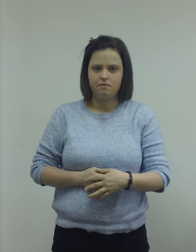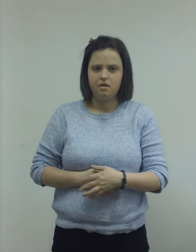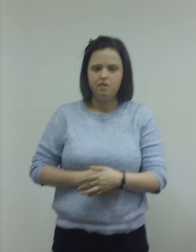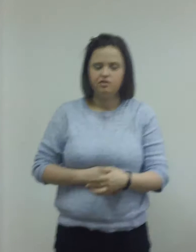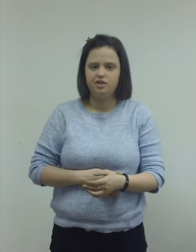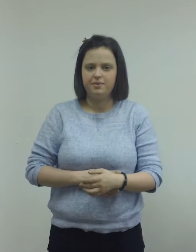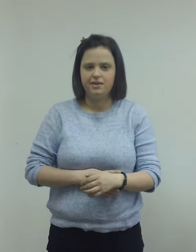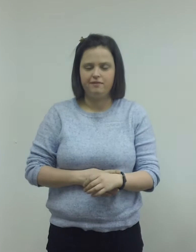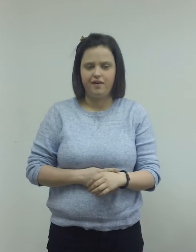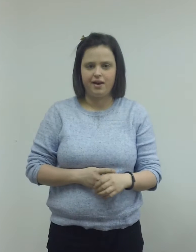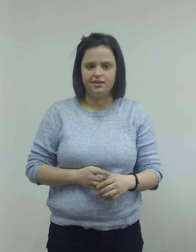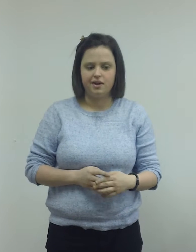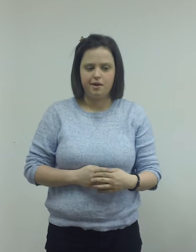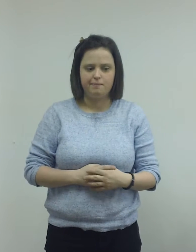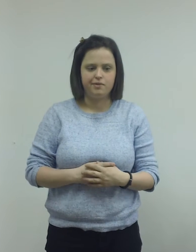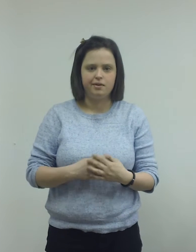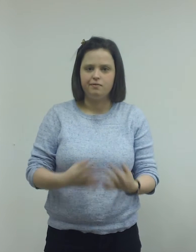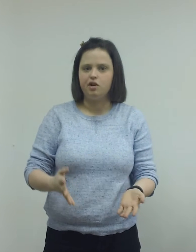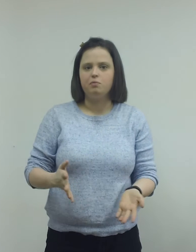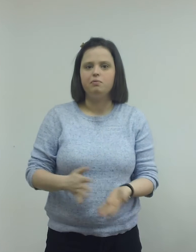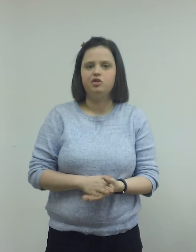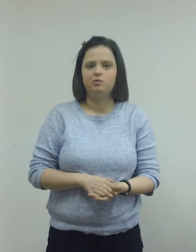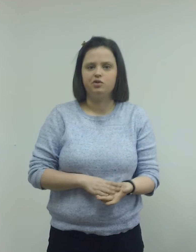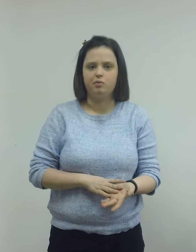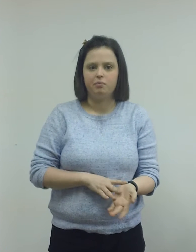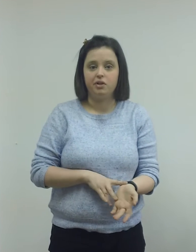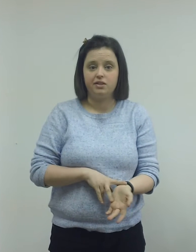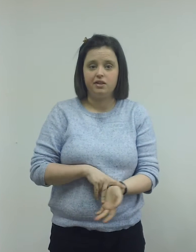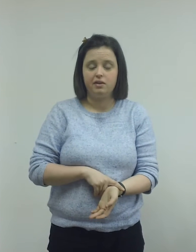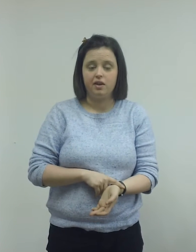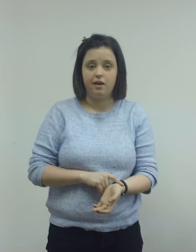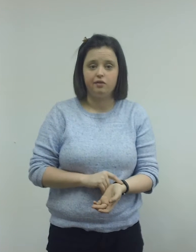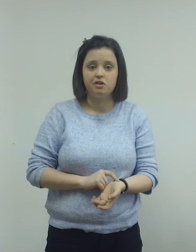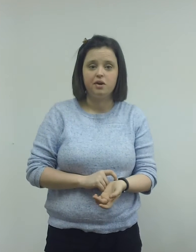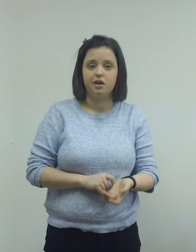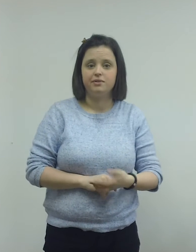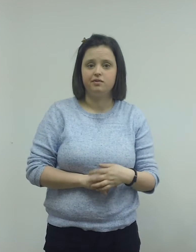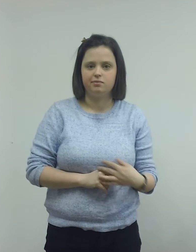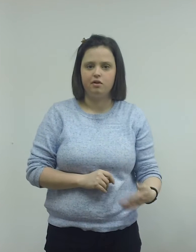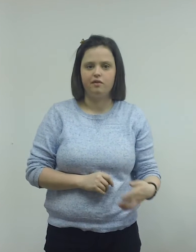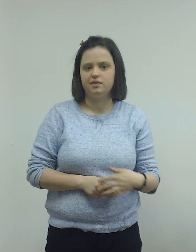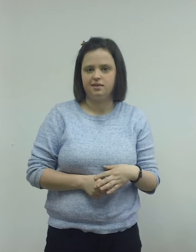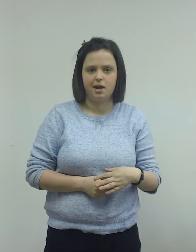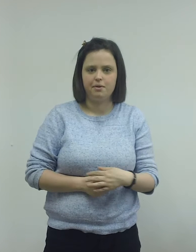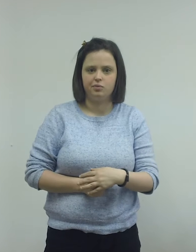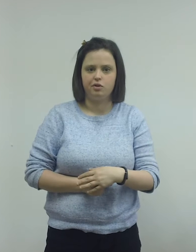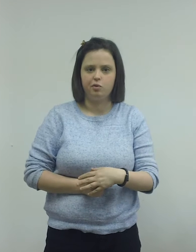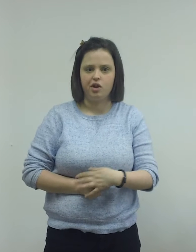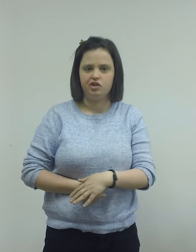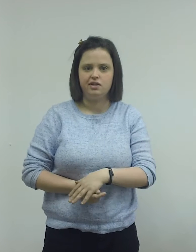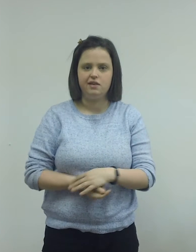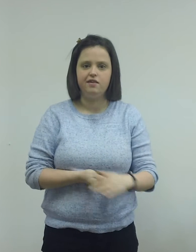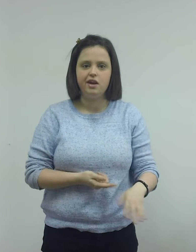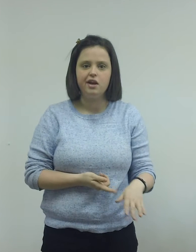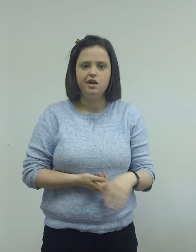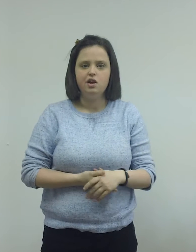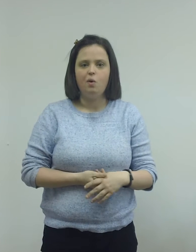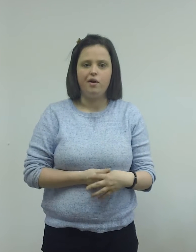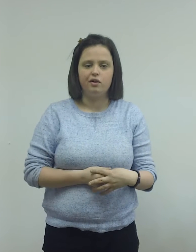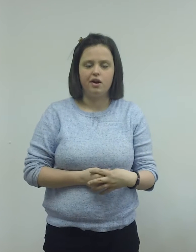Despite the fact that consumers are more plugged in than ever when it comes to their smartphones and tablets while they're watching TV, whether